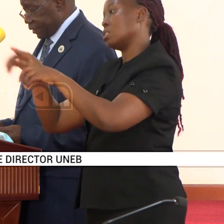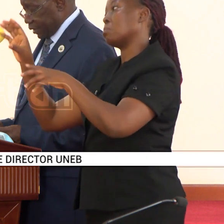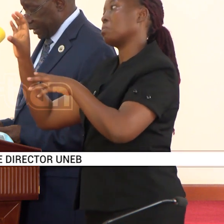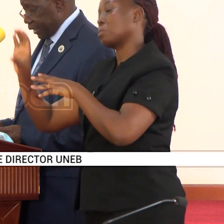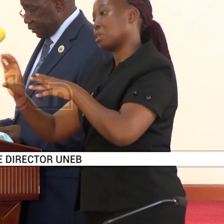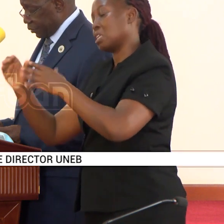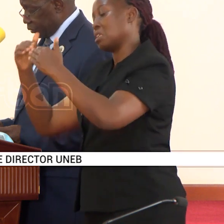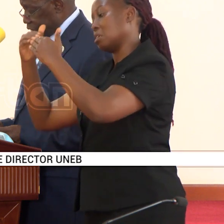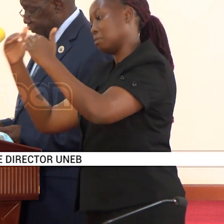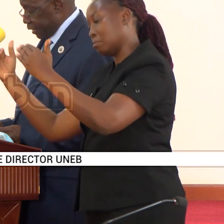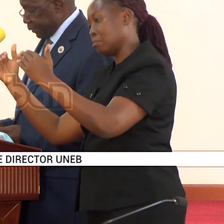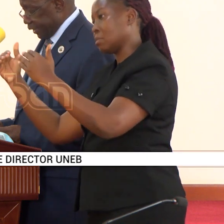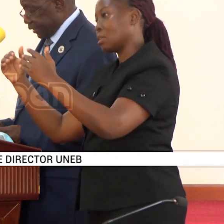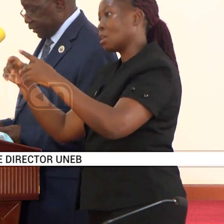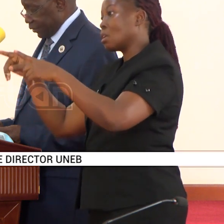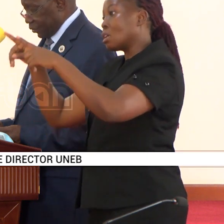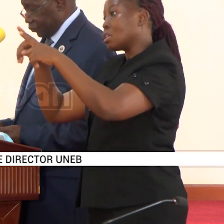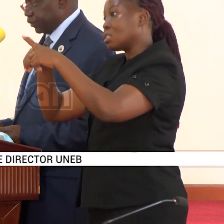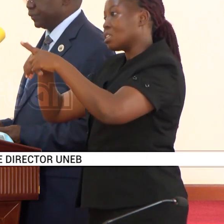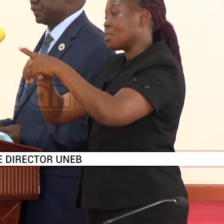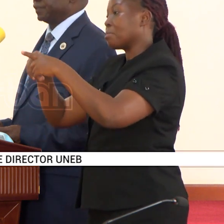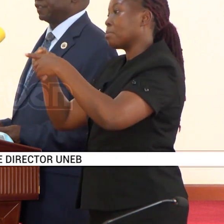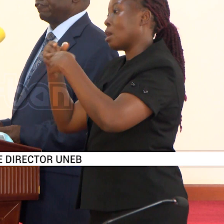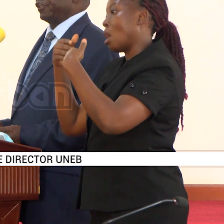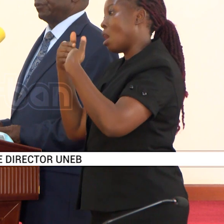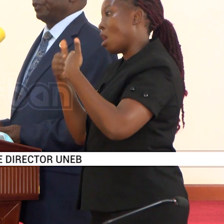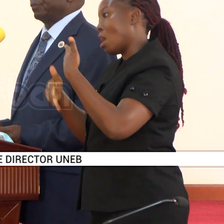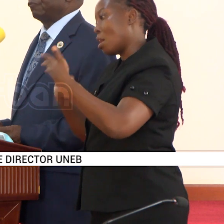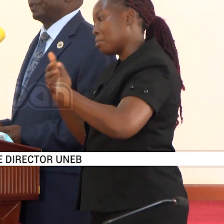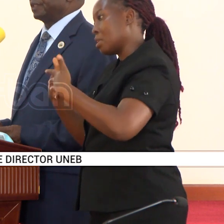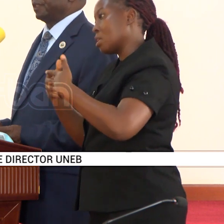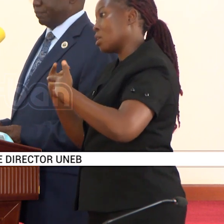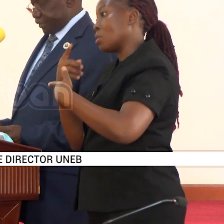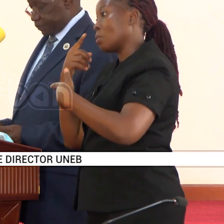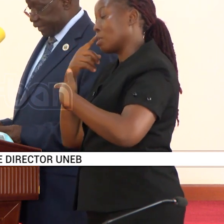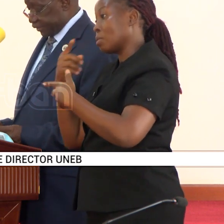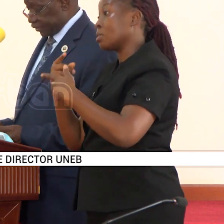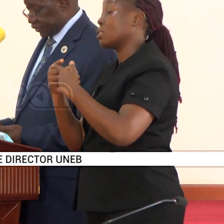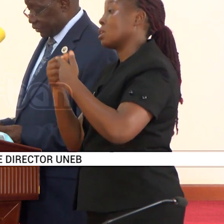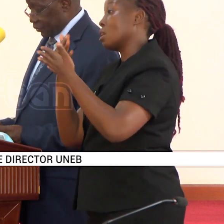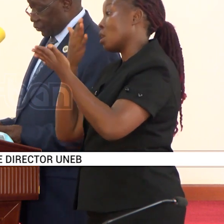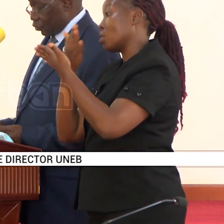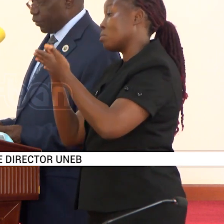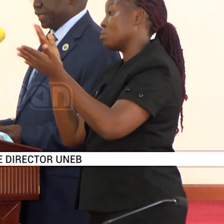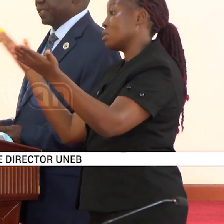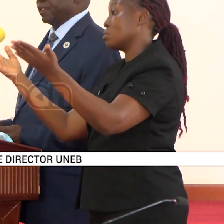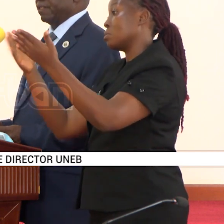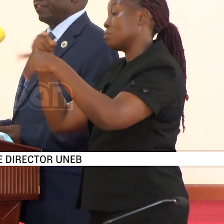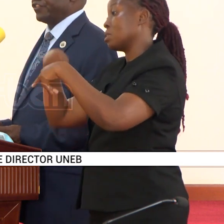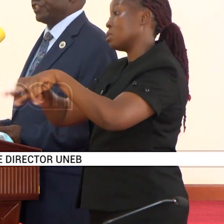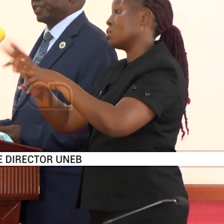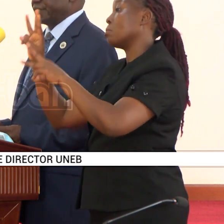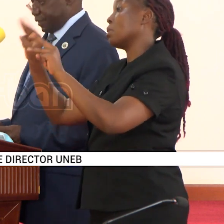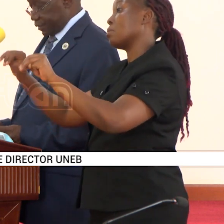and also, happily, we note a very good improvement in mathematics, where